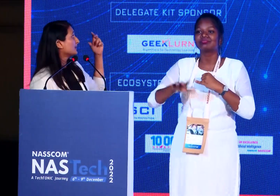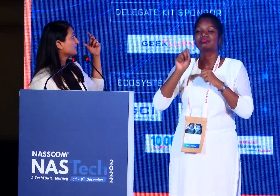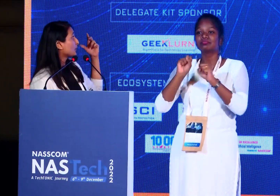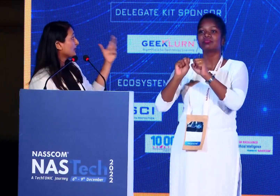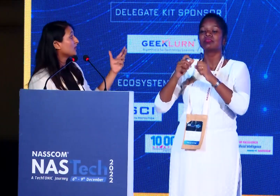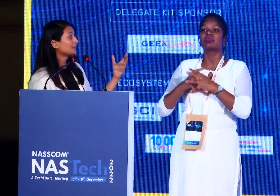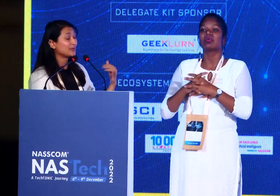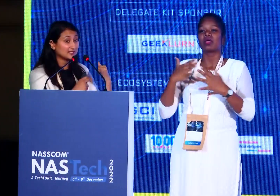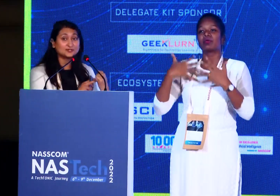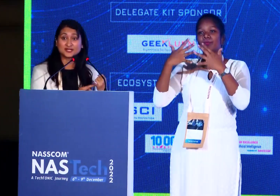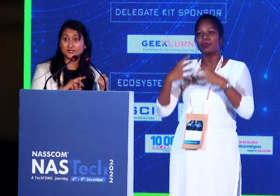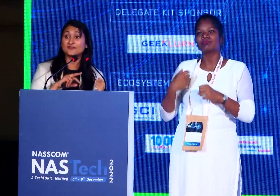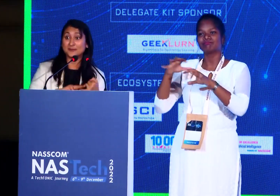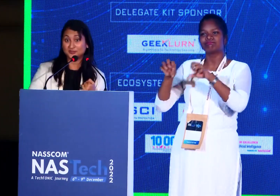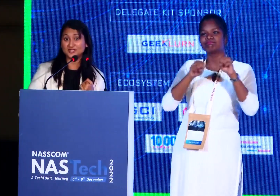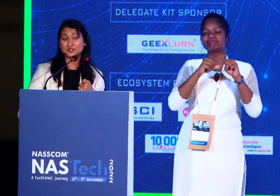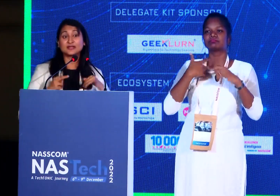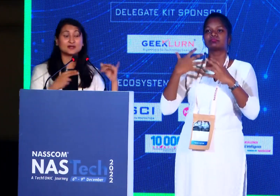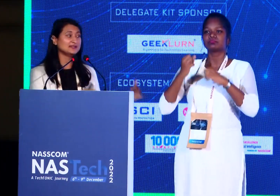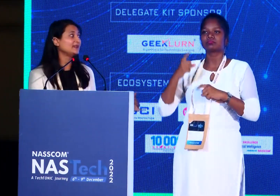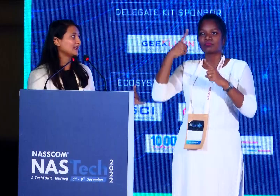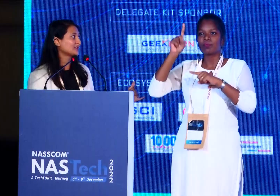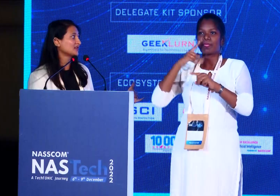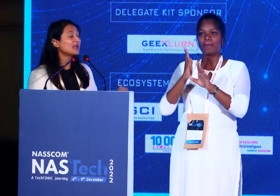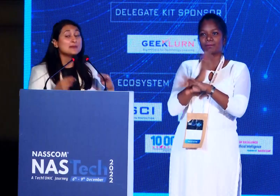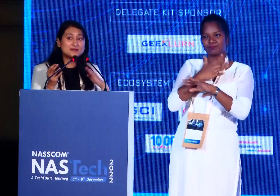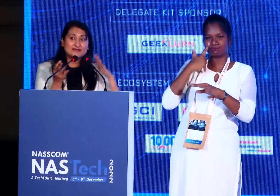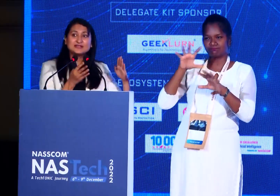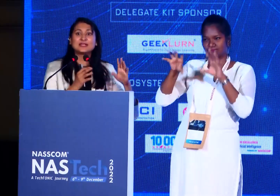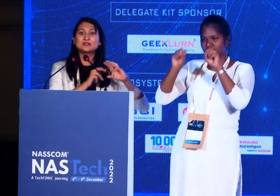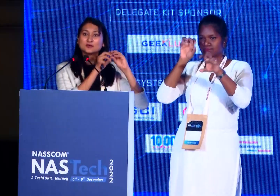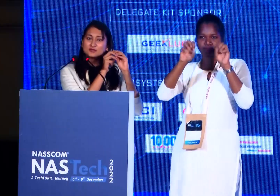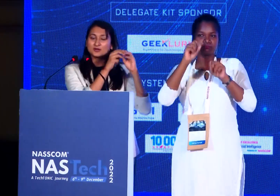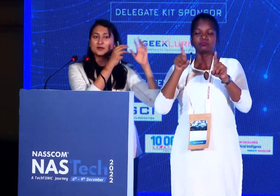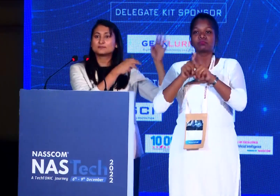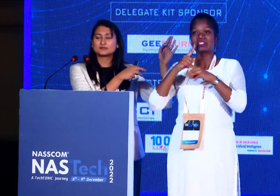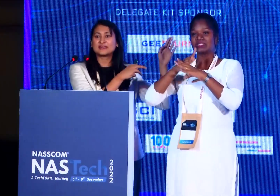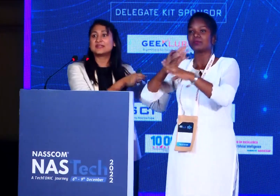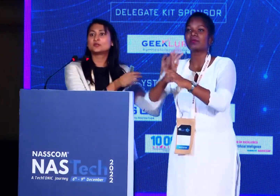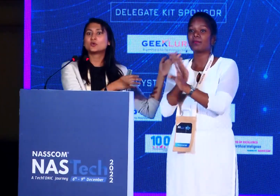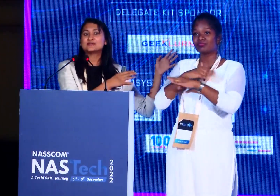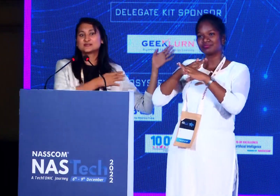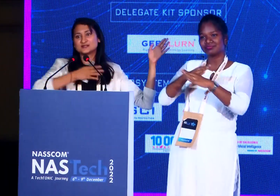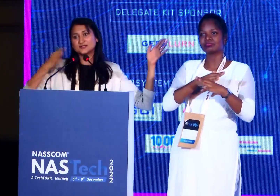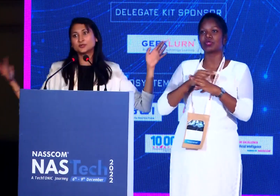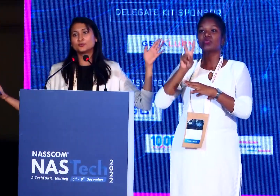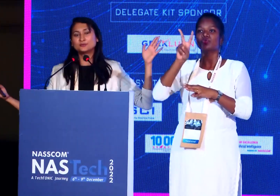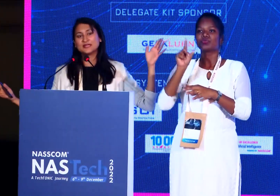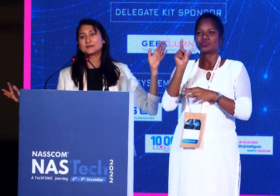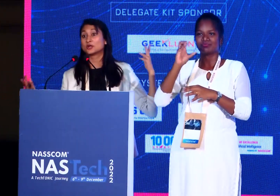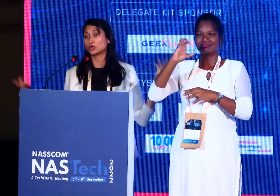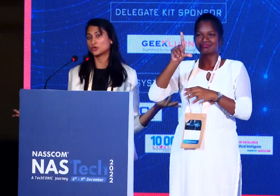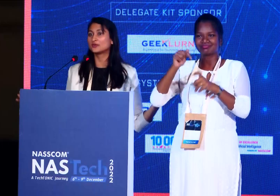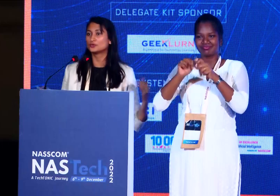we want to bring down the rate of amputation by early detection, preventing grade two ulcers into